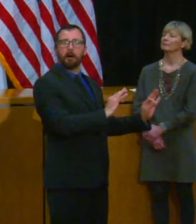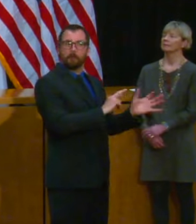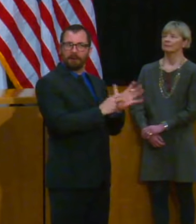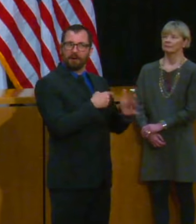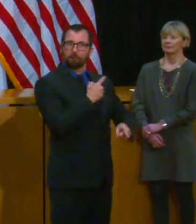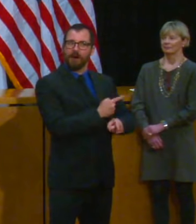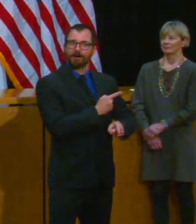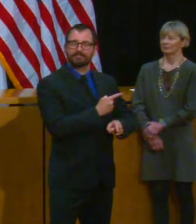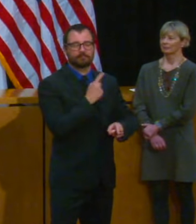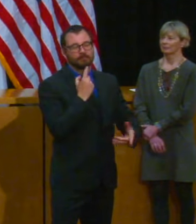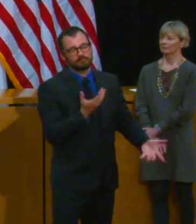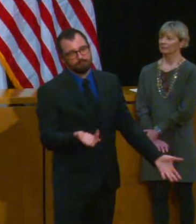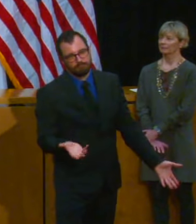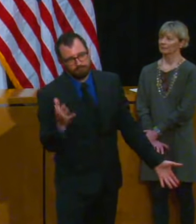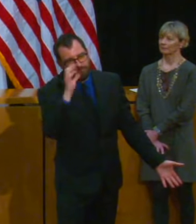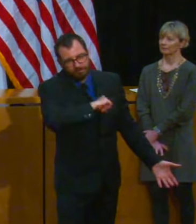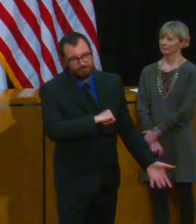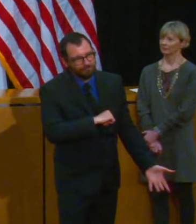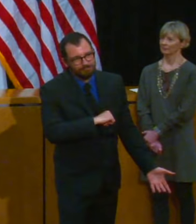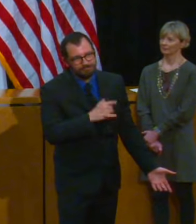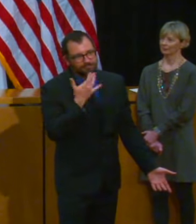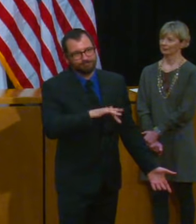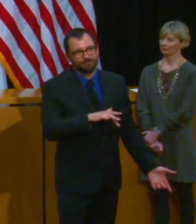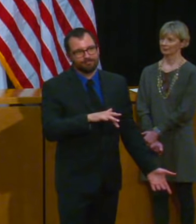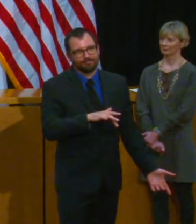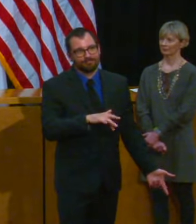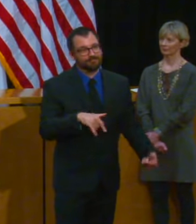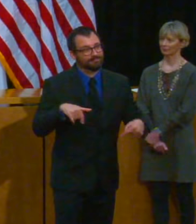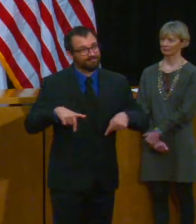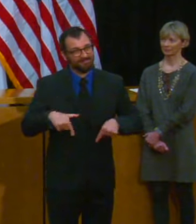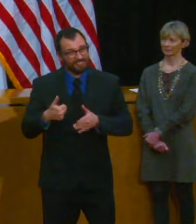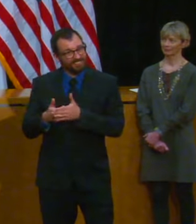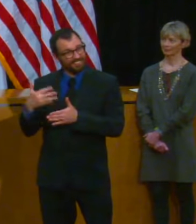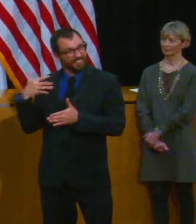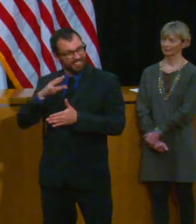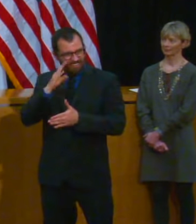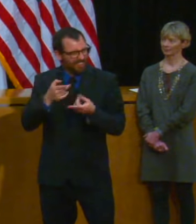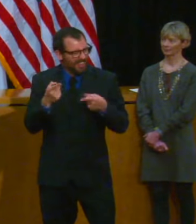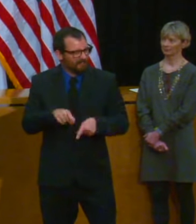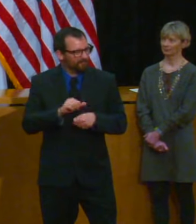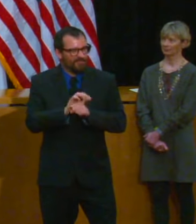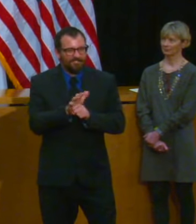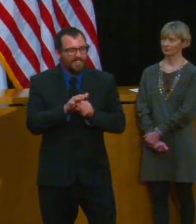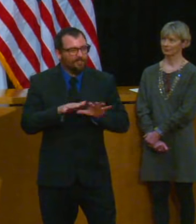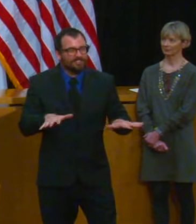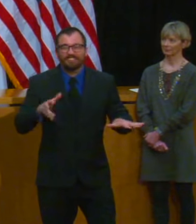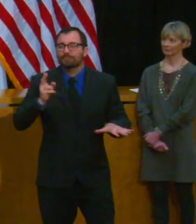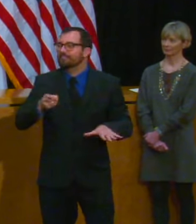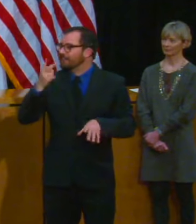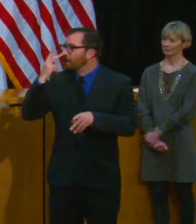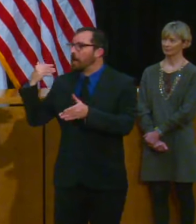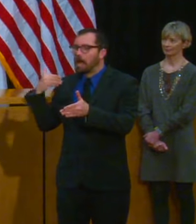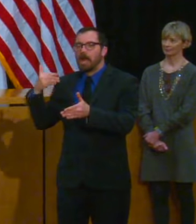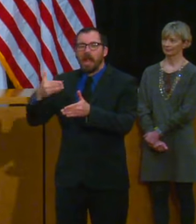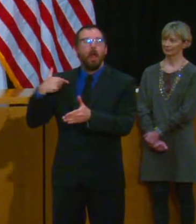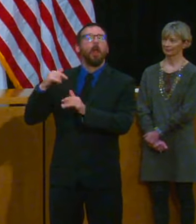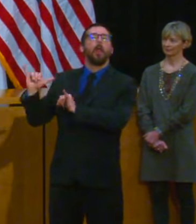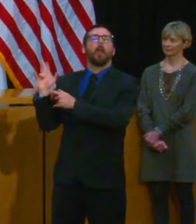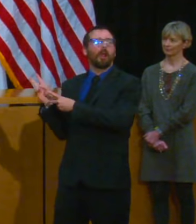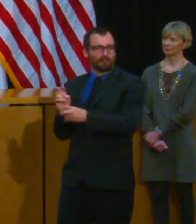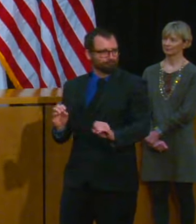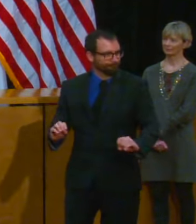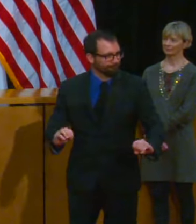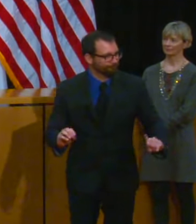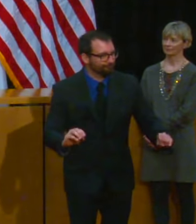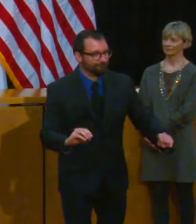virus It's not something that has history It's not something that, you know, you can look at 5, 10, 8,